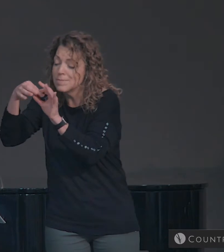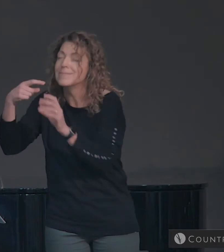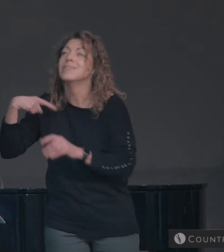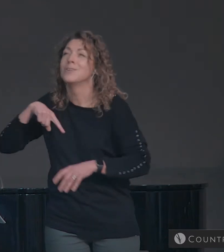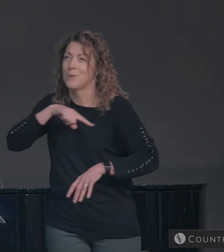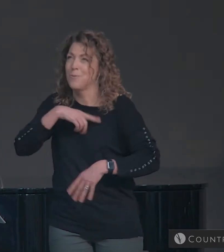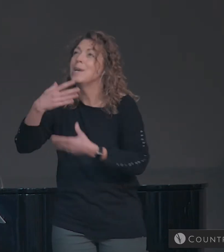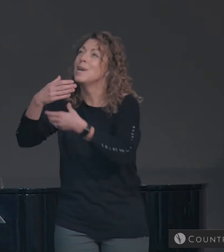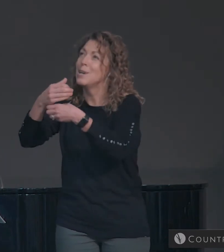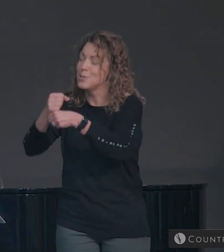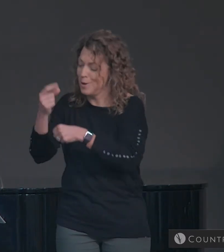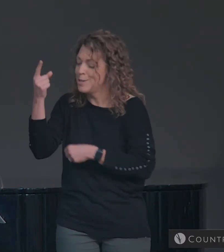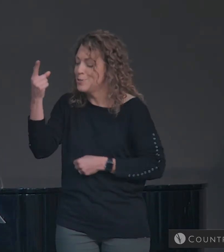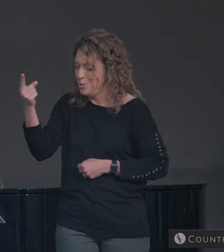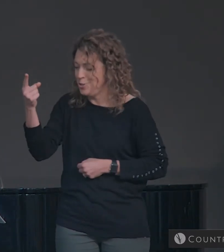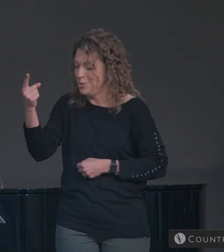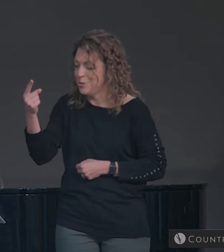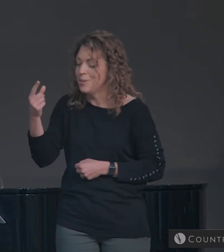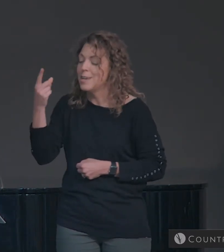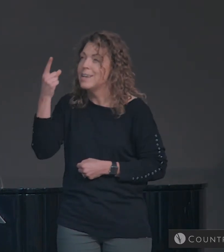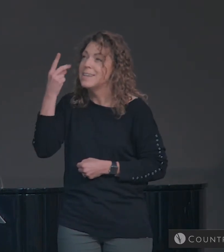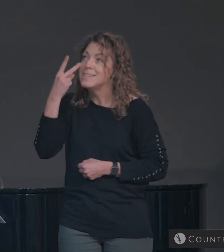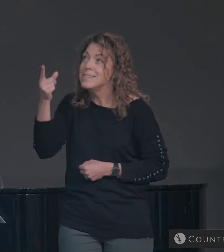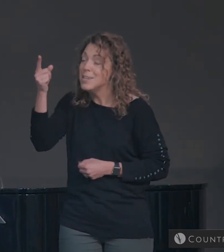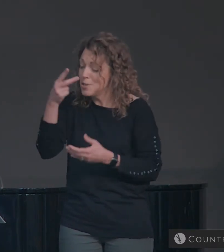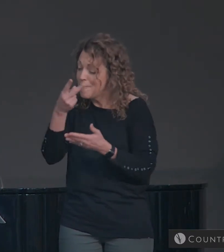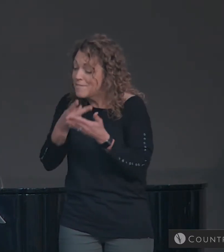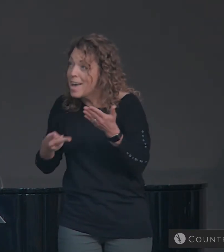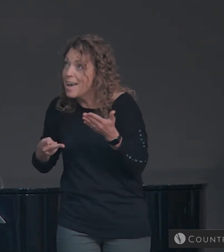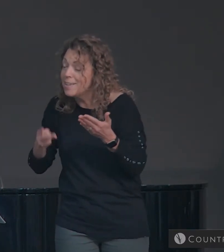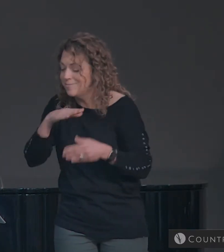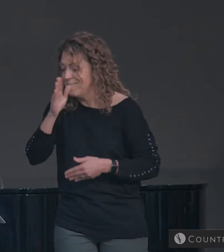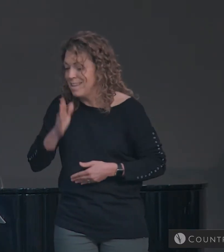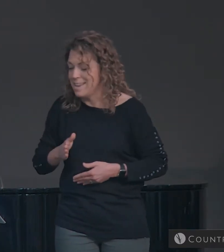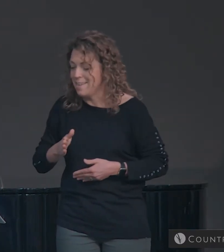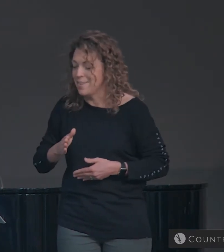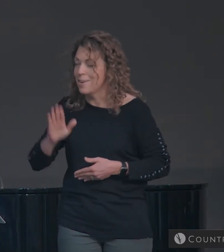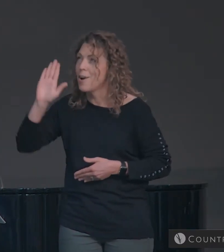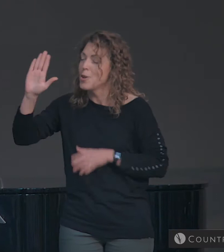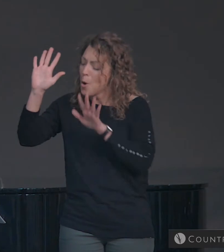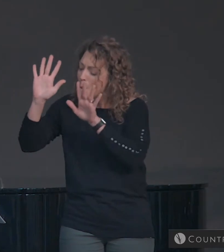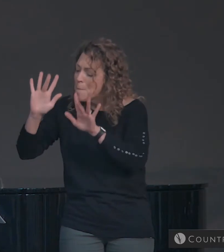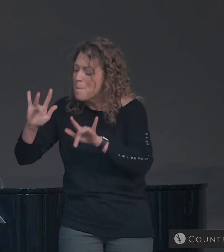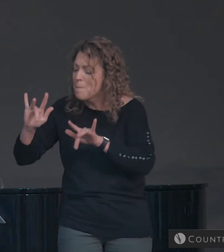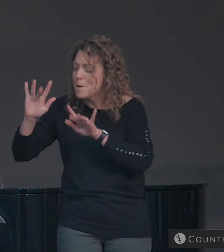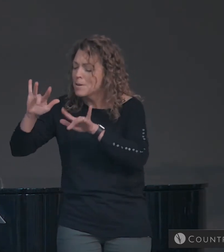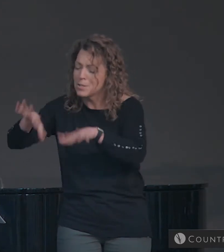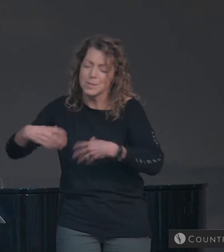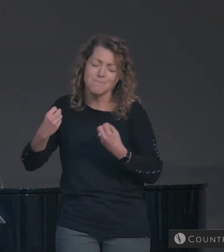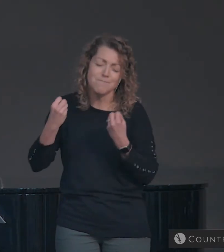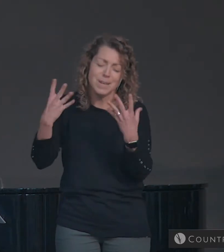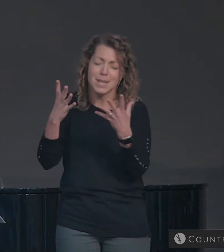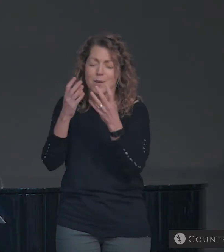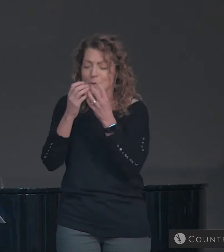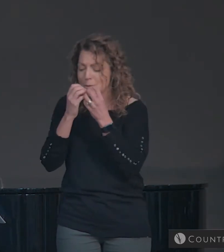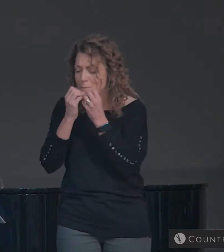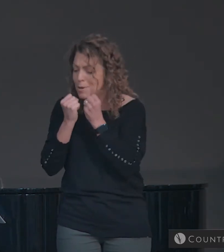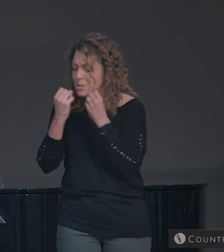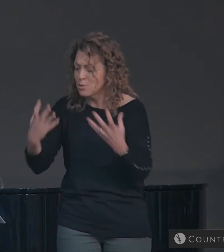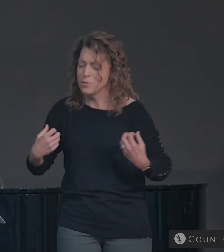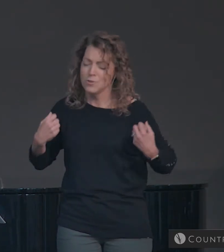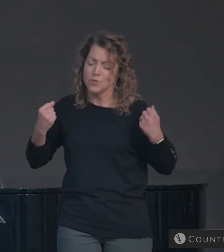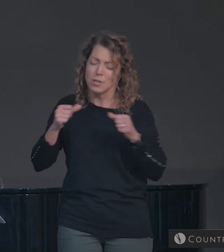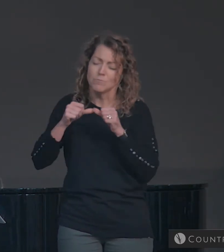trust, nor find thee to fail Thy mercies, how tender, how firm